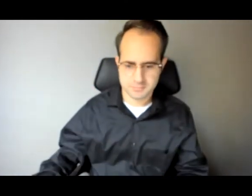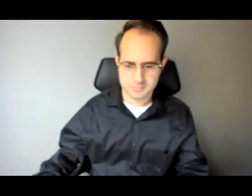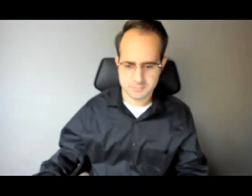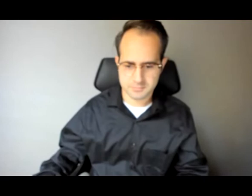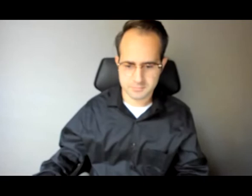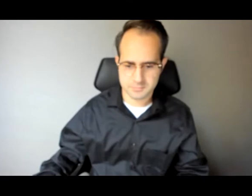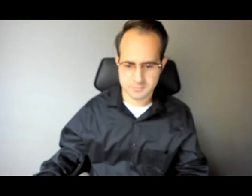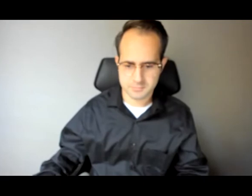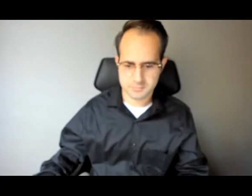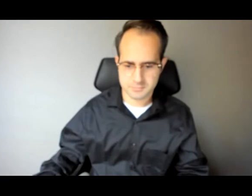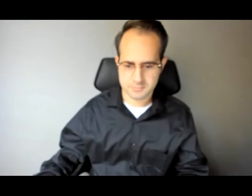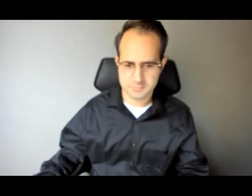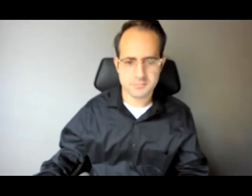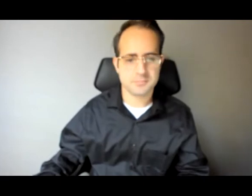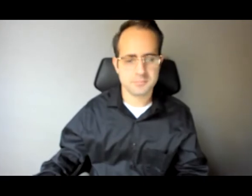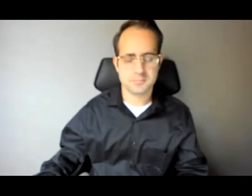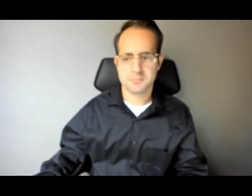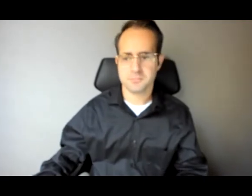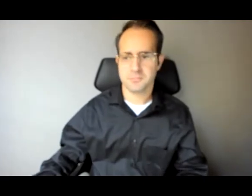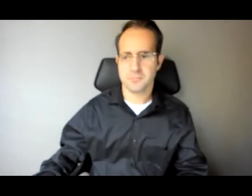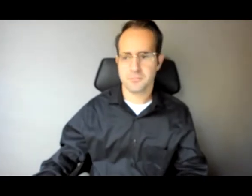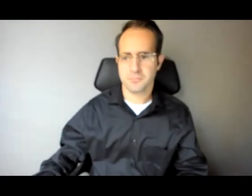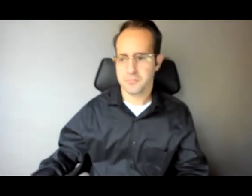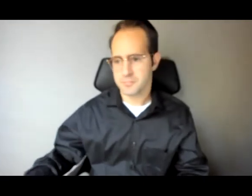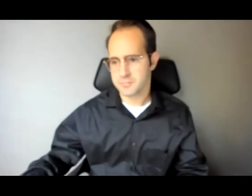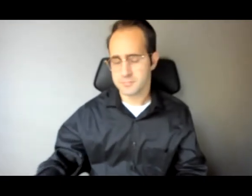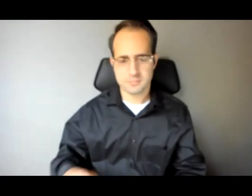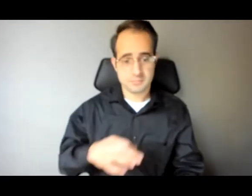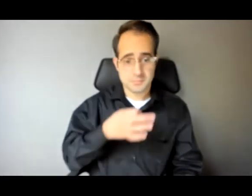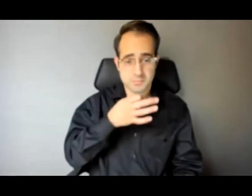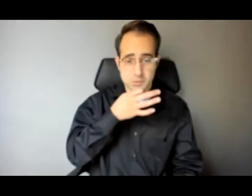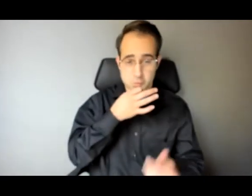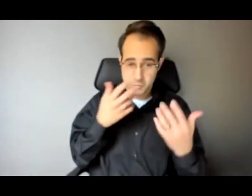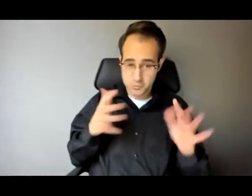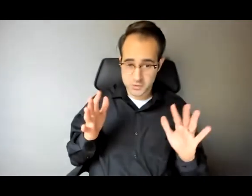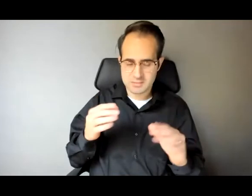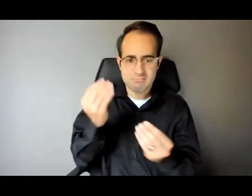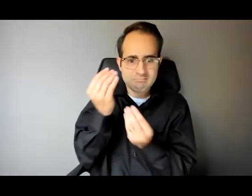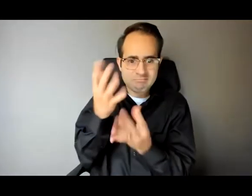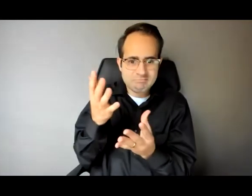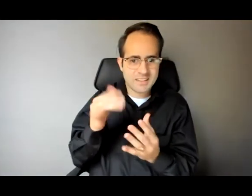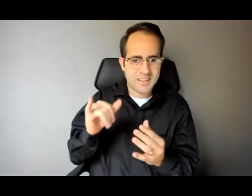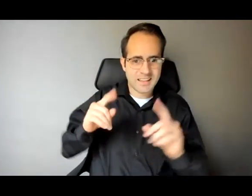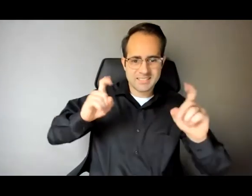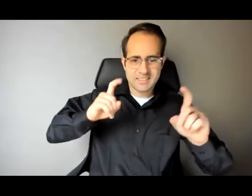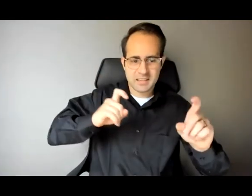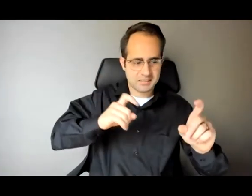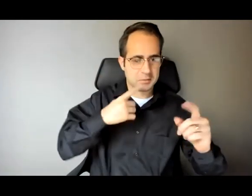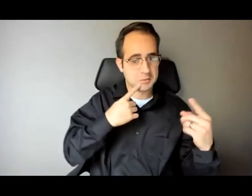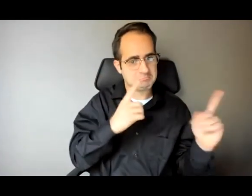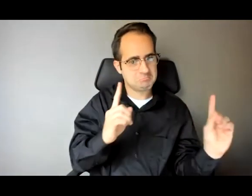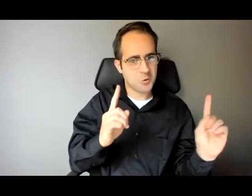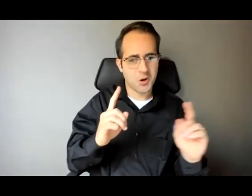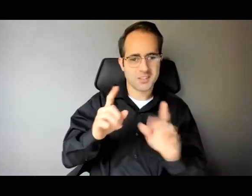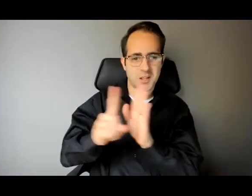All right that should just about conclude that test. It works by the way it works well. So